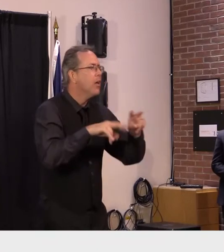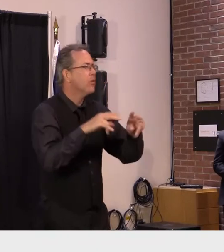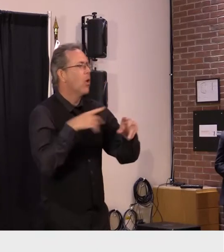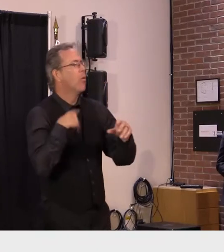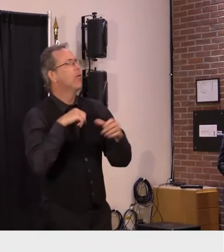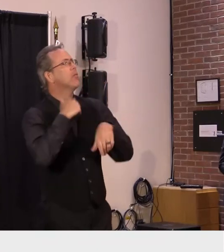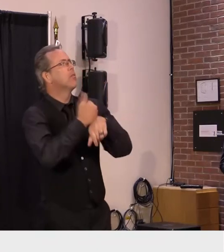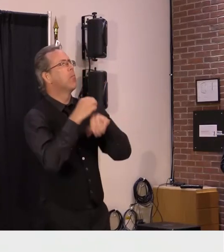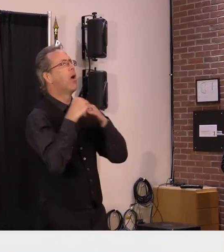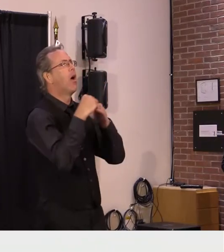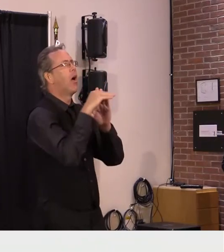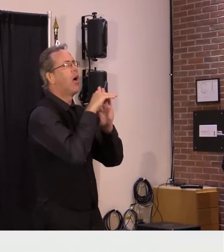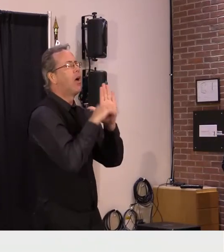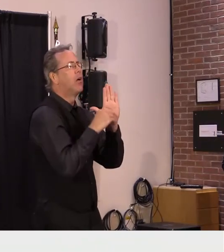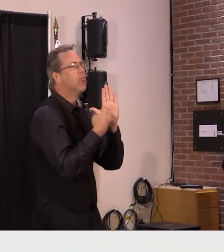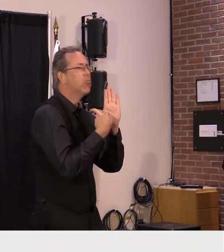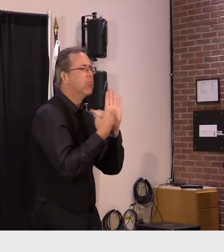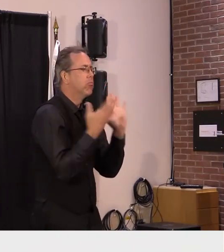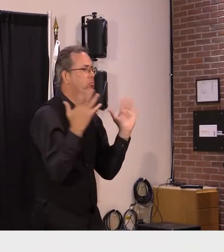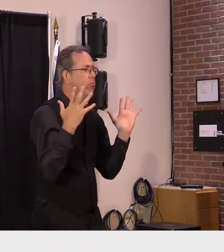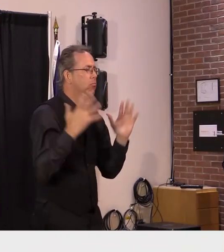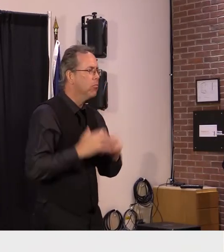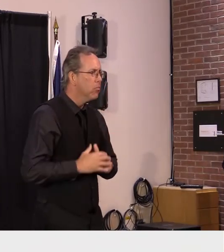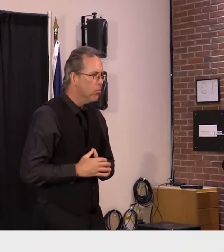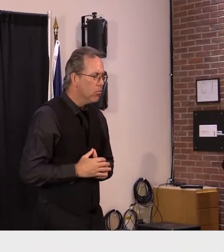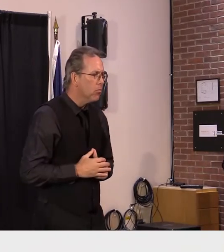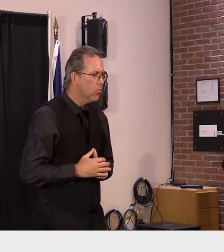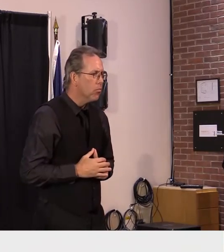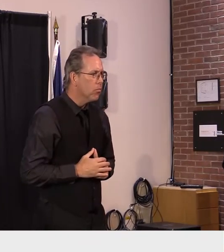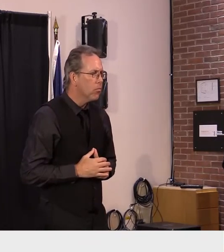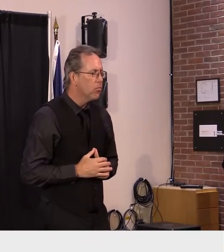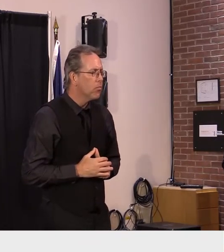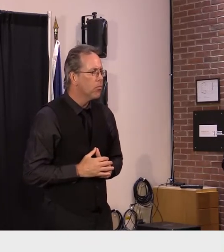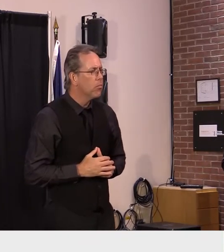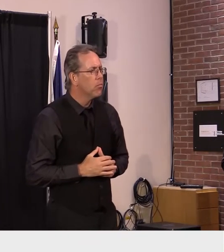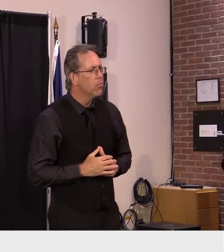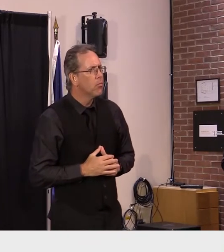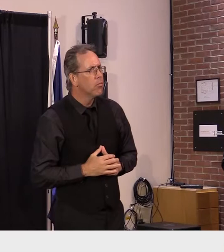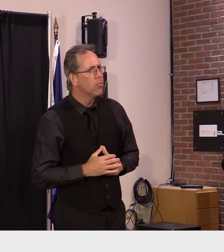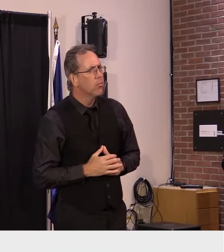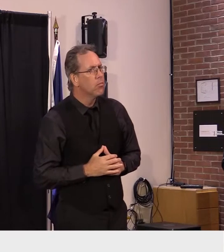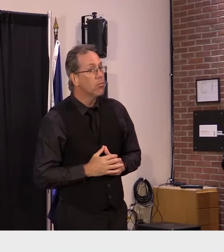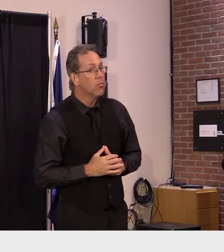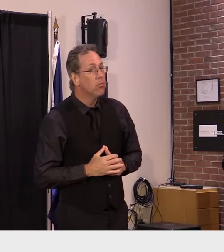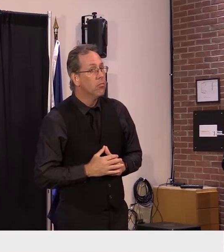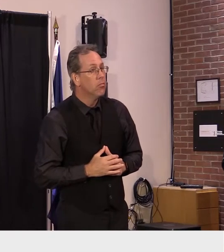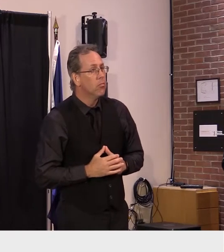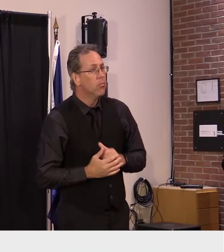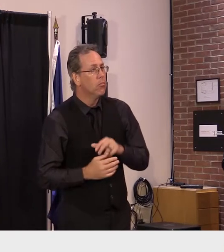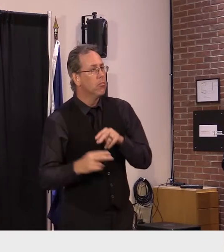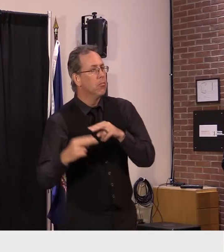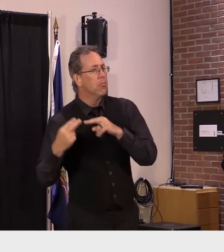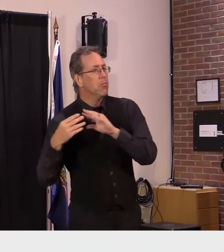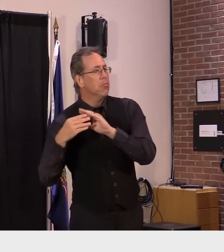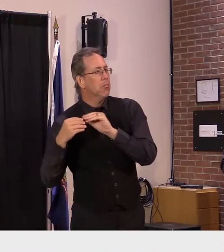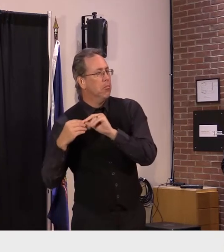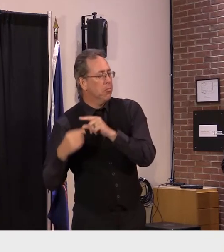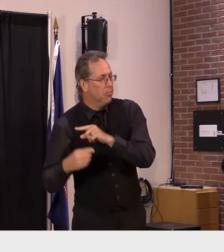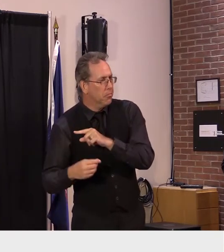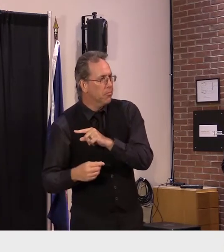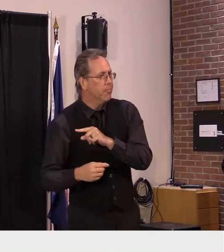have um um we have a a prevention uh